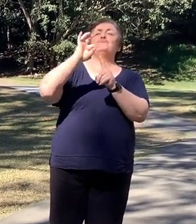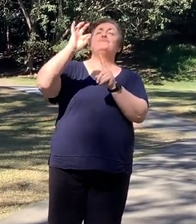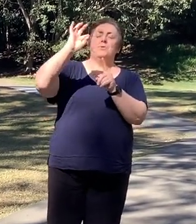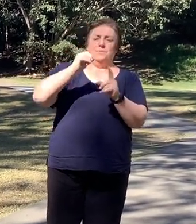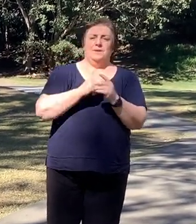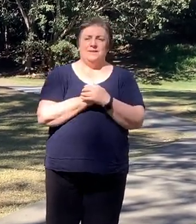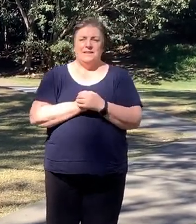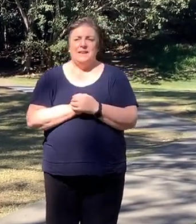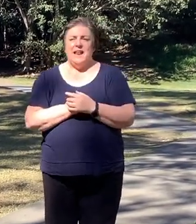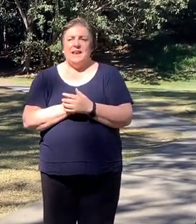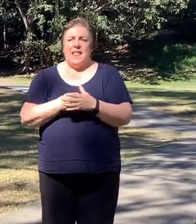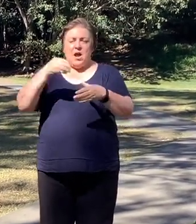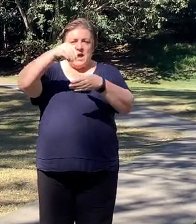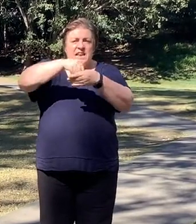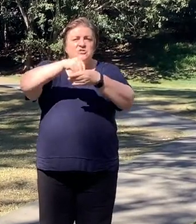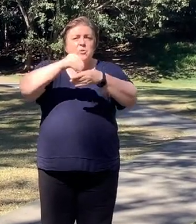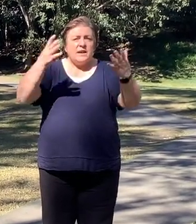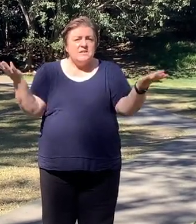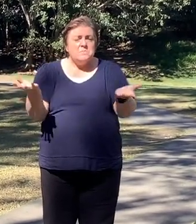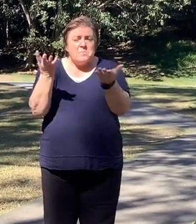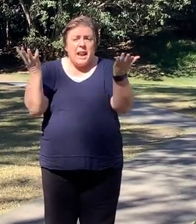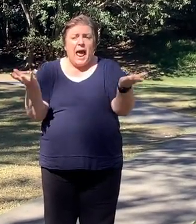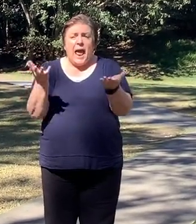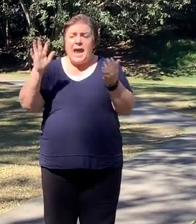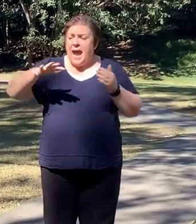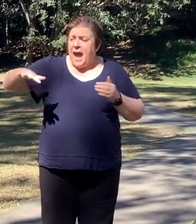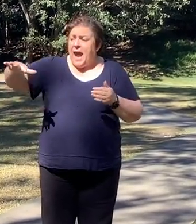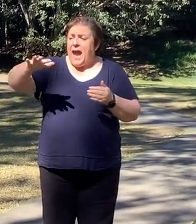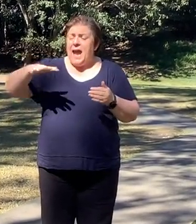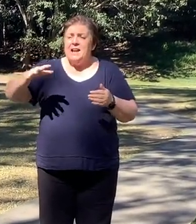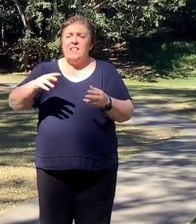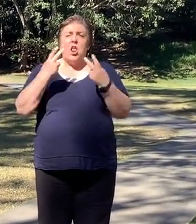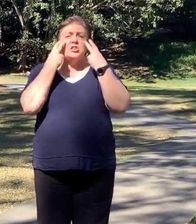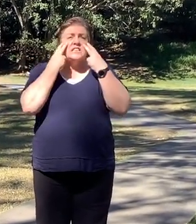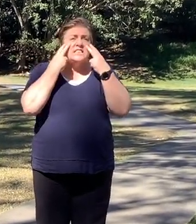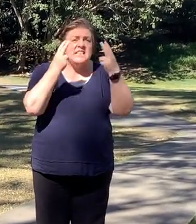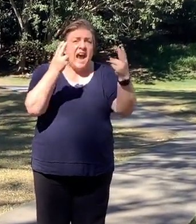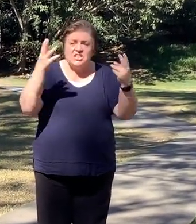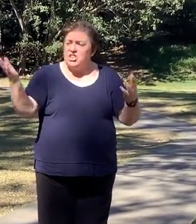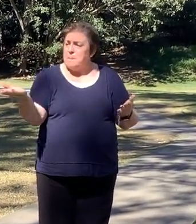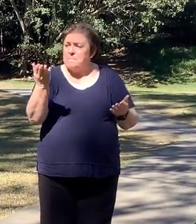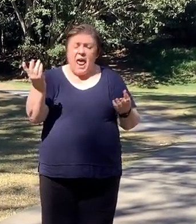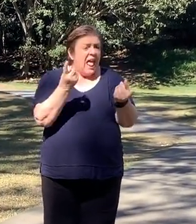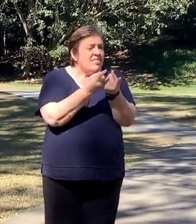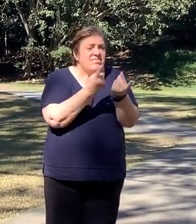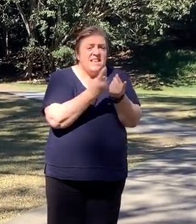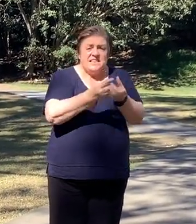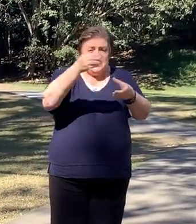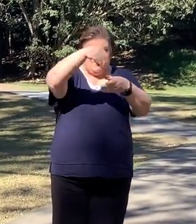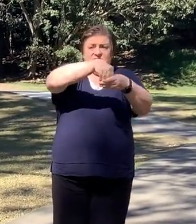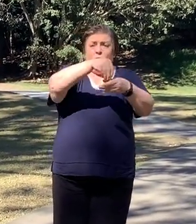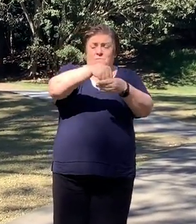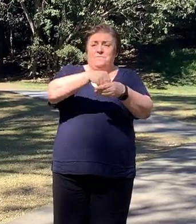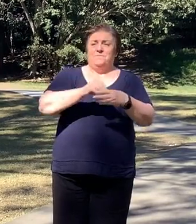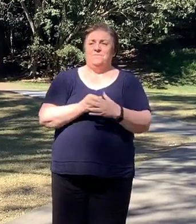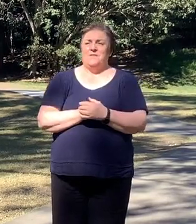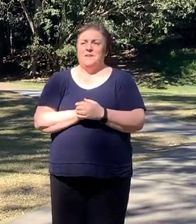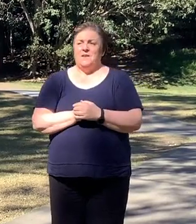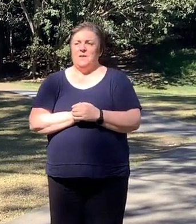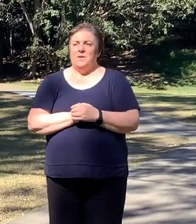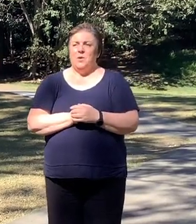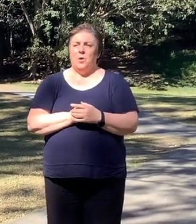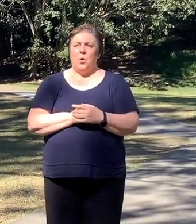interactive play facilities and a whole lot of nature play elements are incorporated in this design. Once